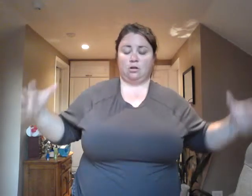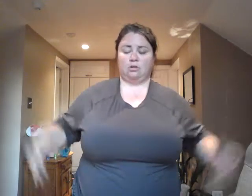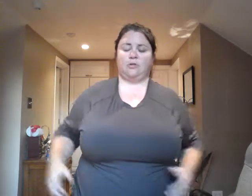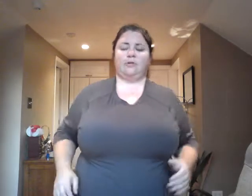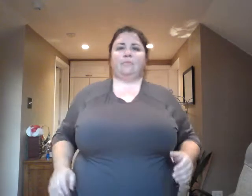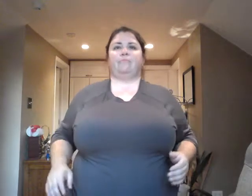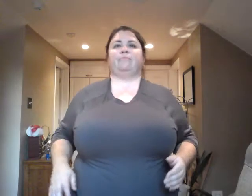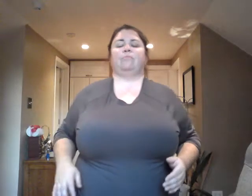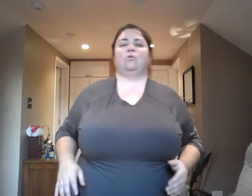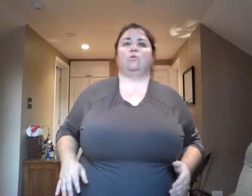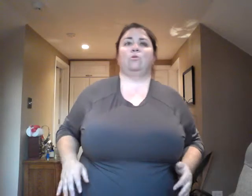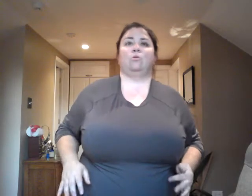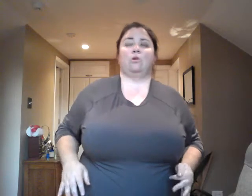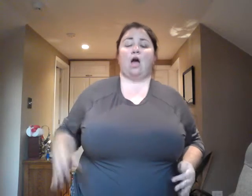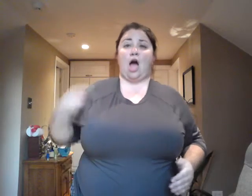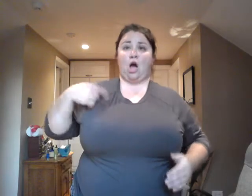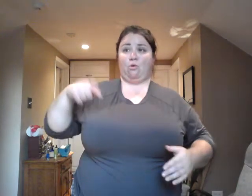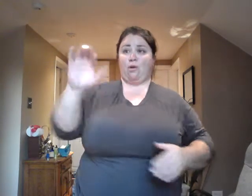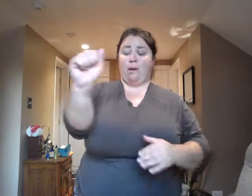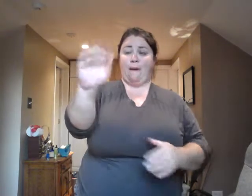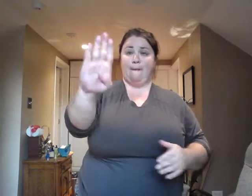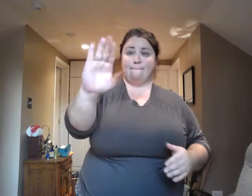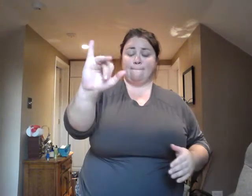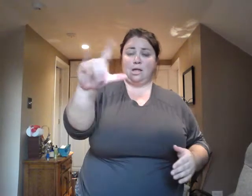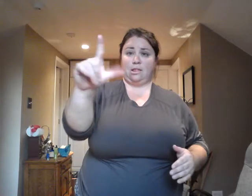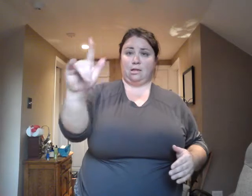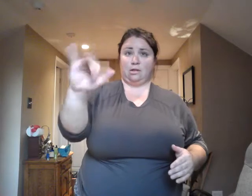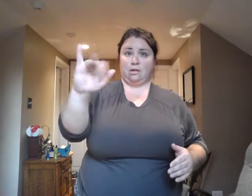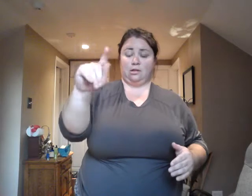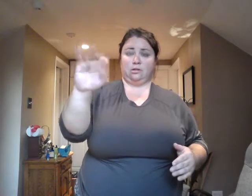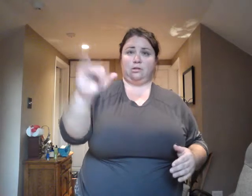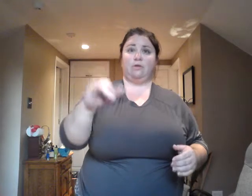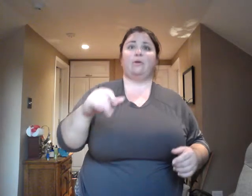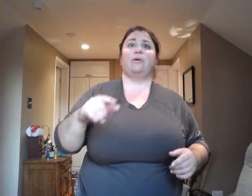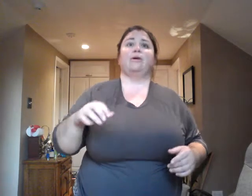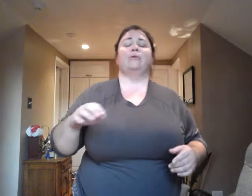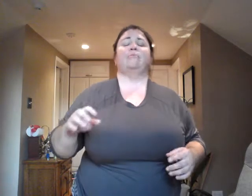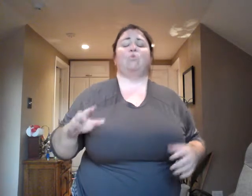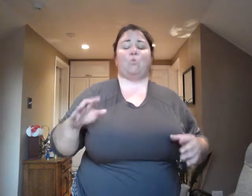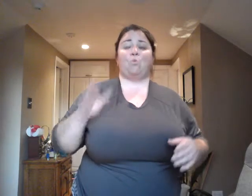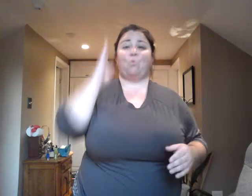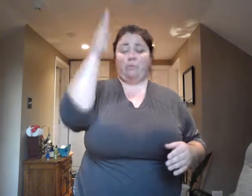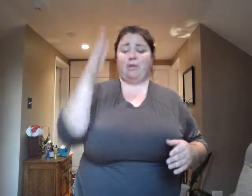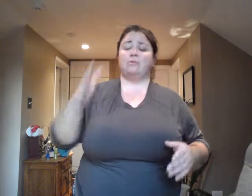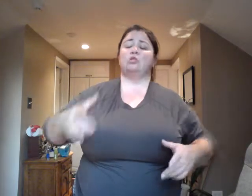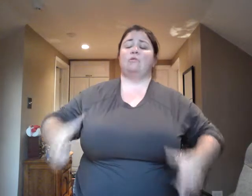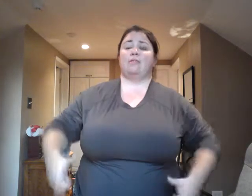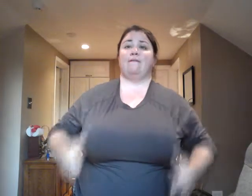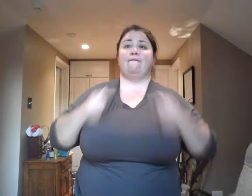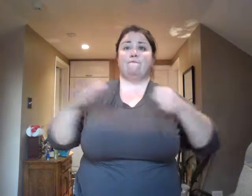enhance our ability to live more fully with a constant focus on our beautiful pathogen.